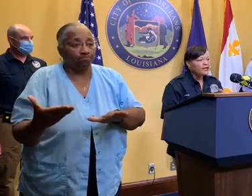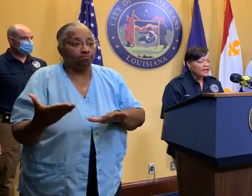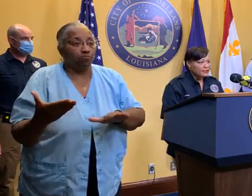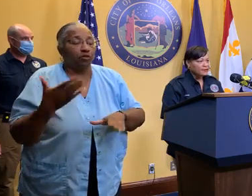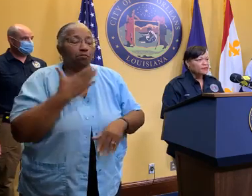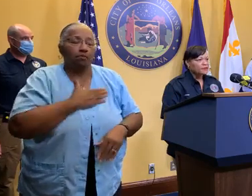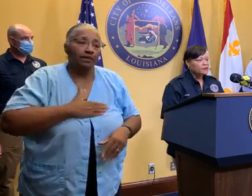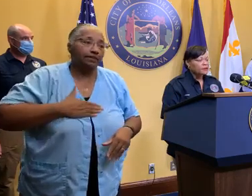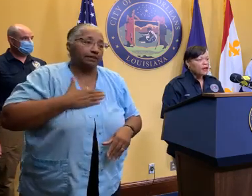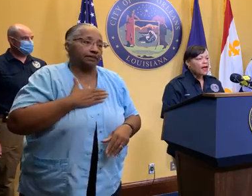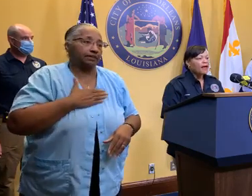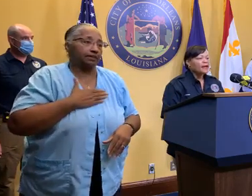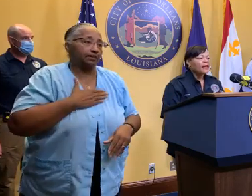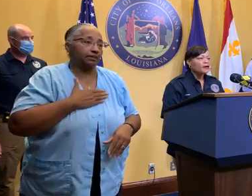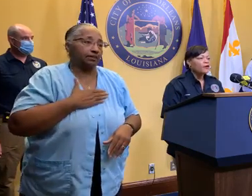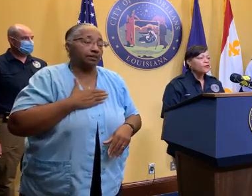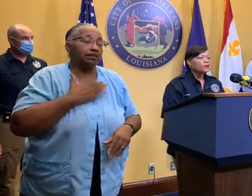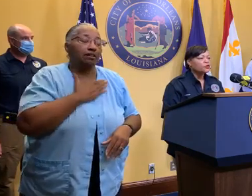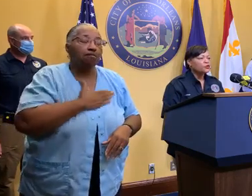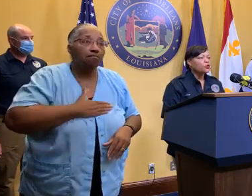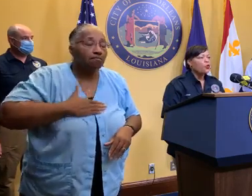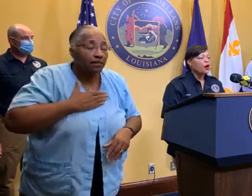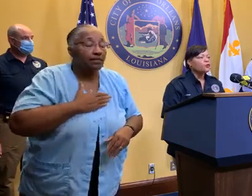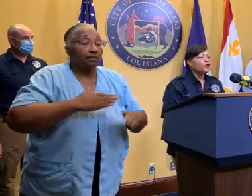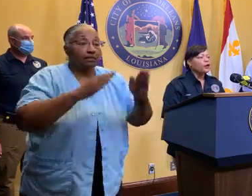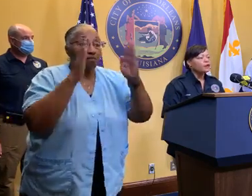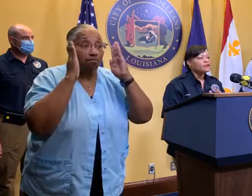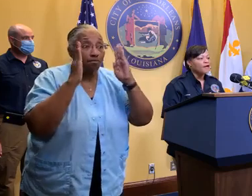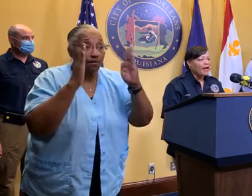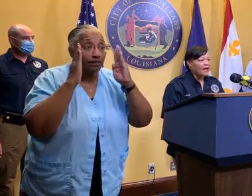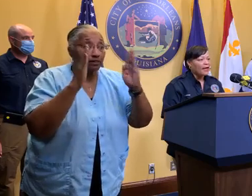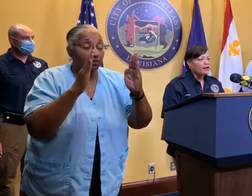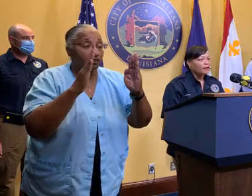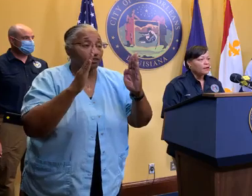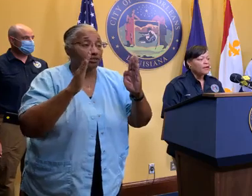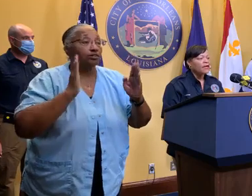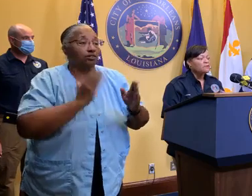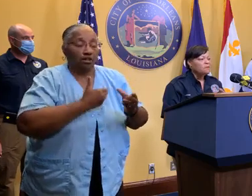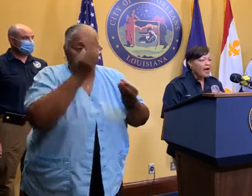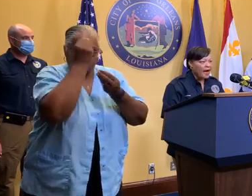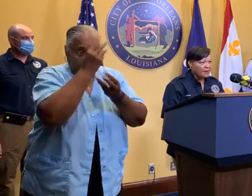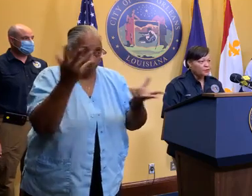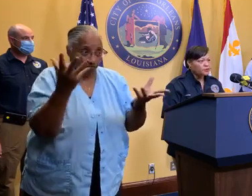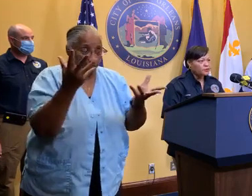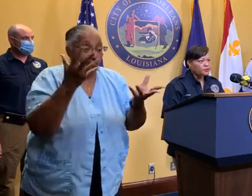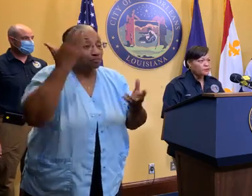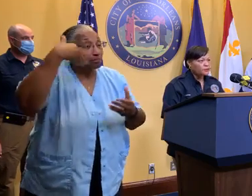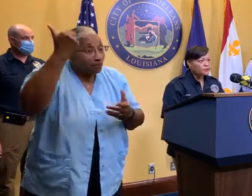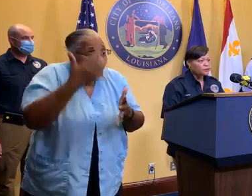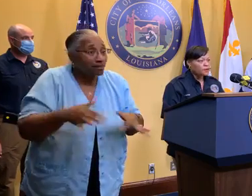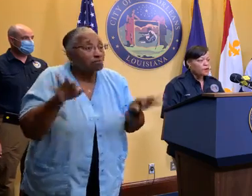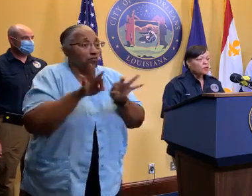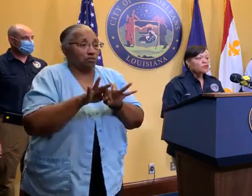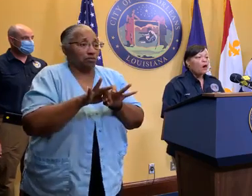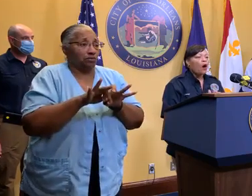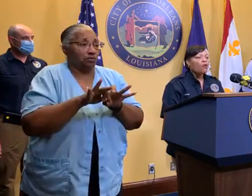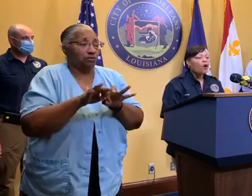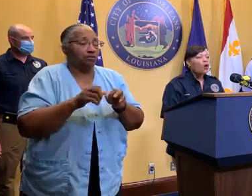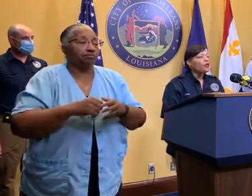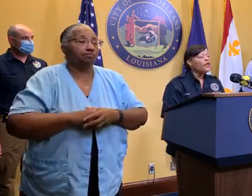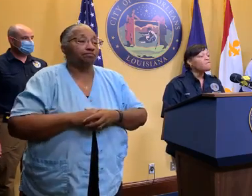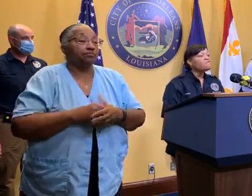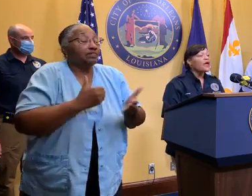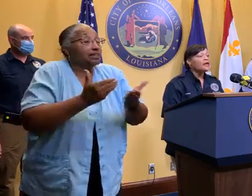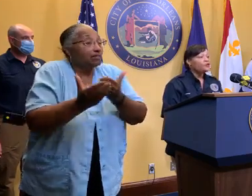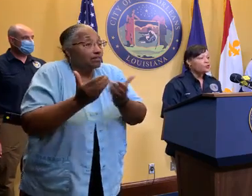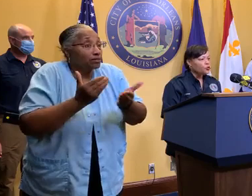Please adhere to what we are saying. It matters. So although